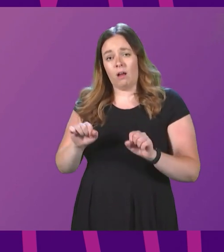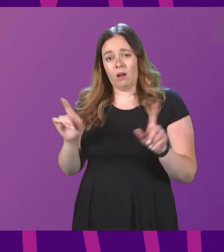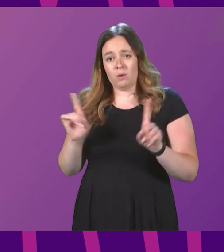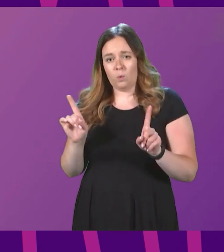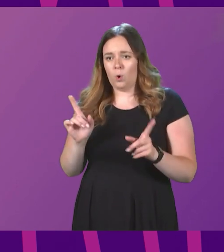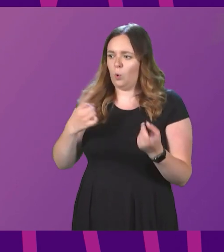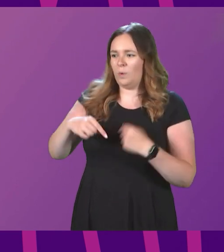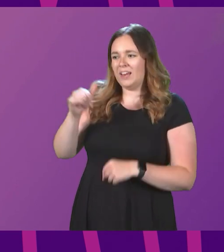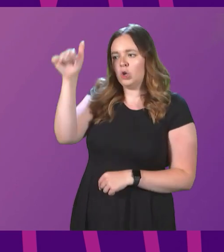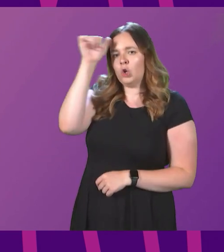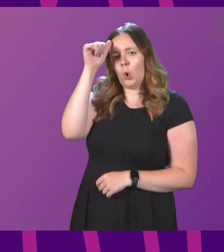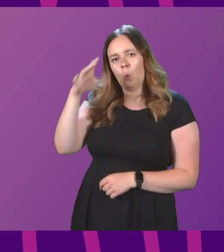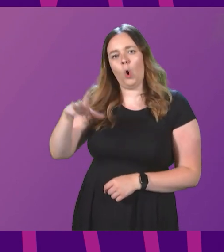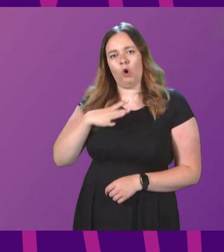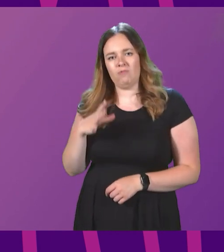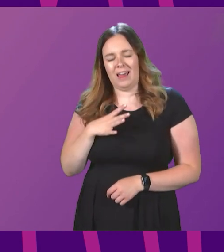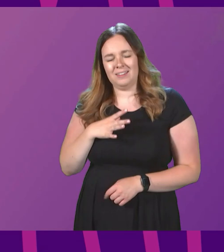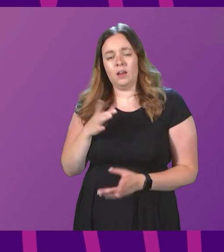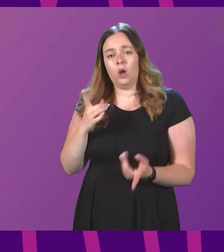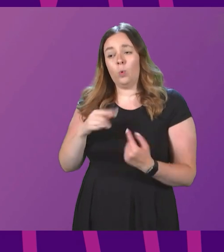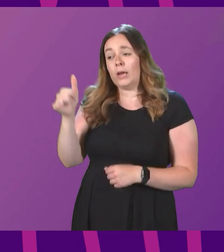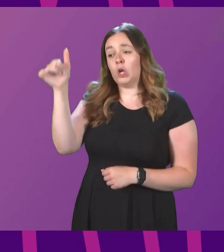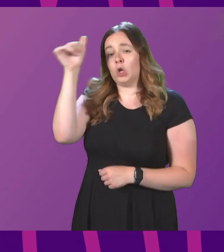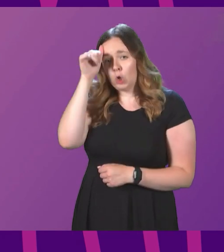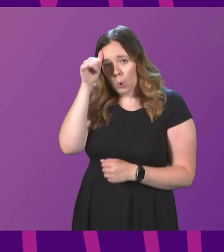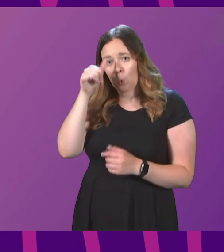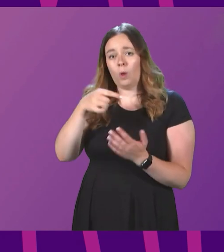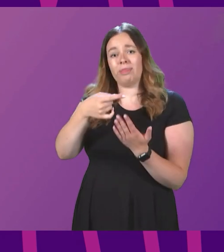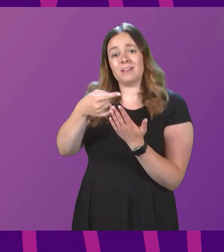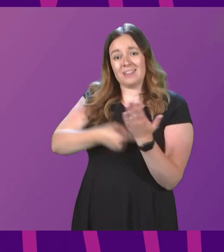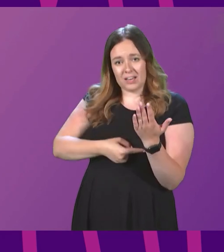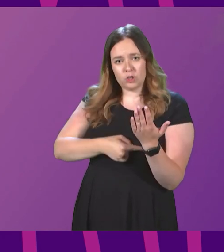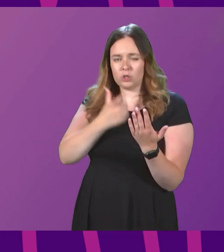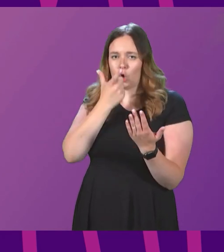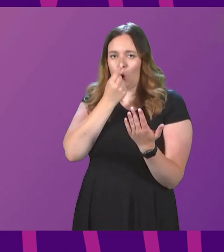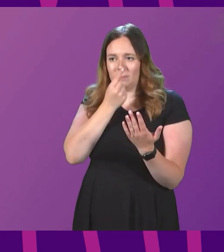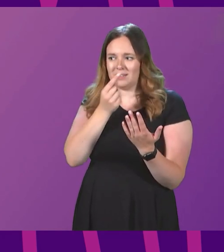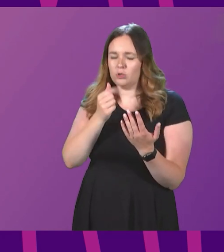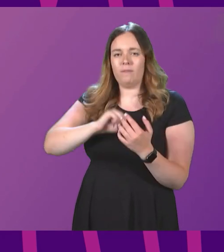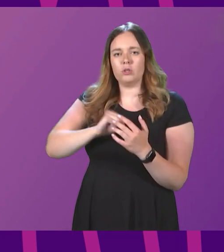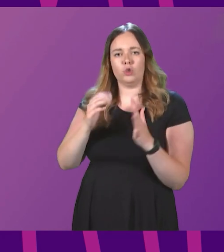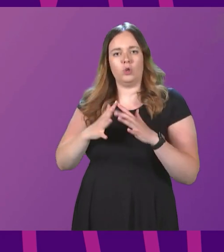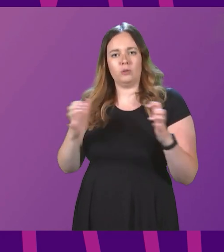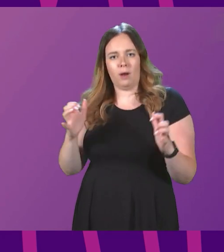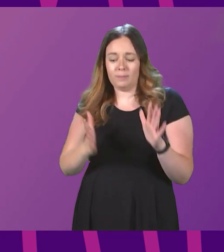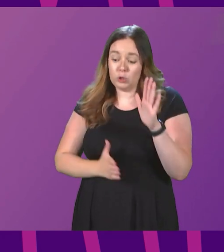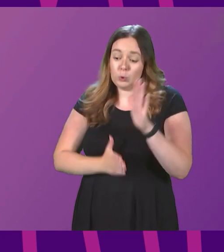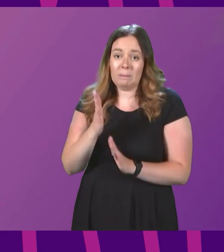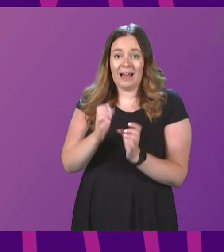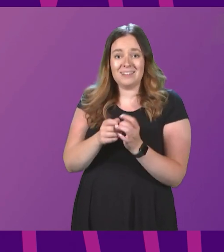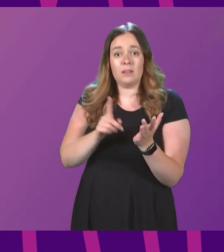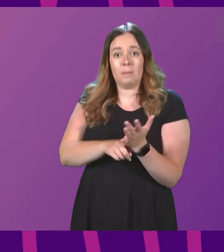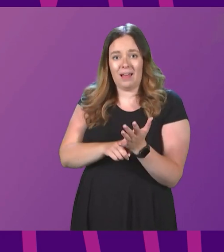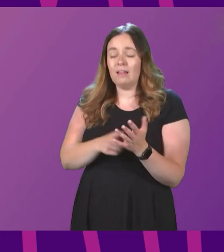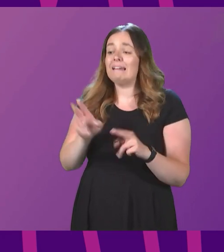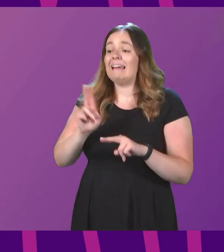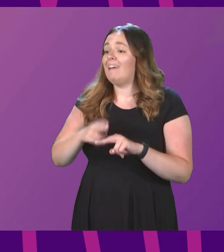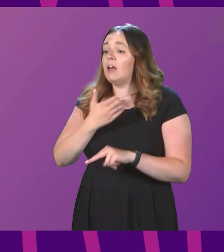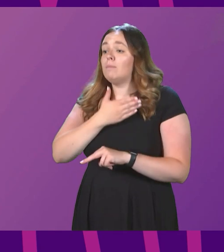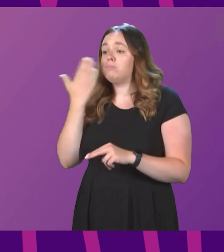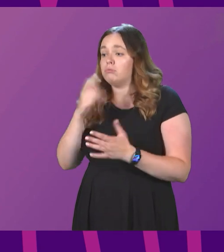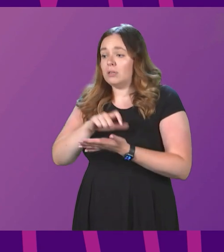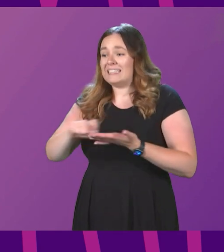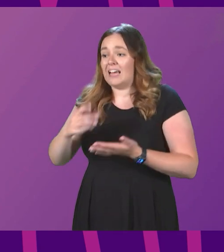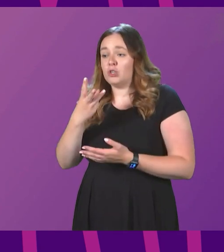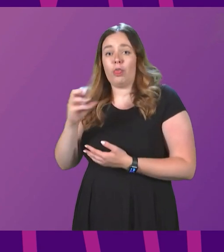know already. We know that the legislative competence of the Scottish Parliament to pass this bill in the absence of a section 30